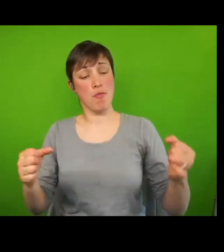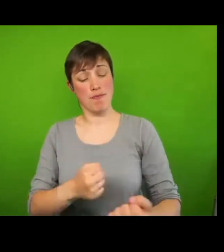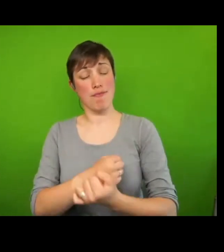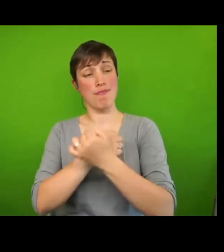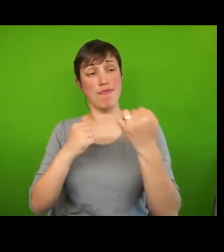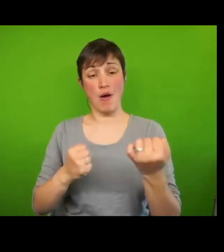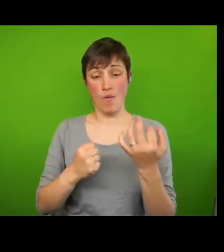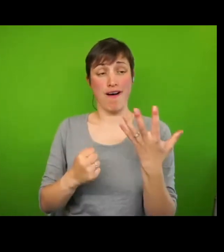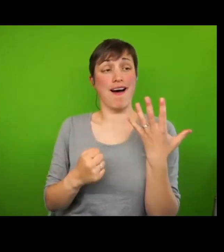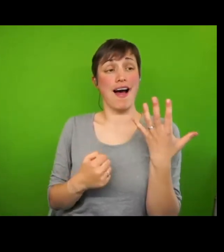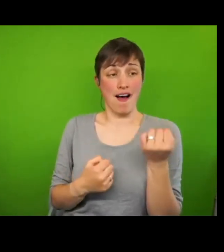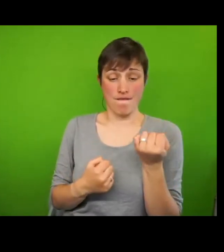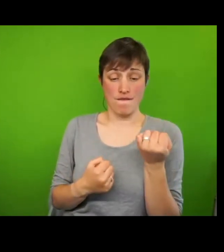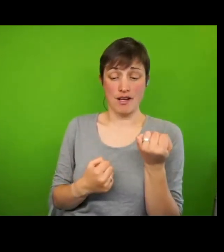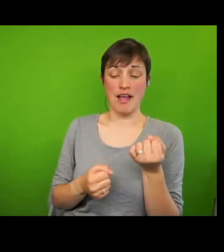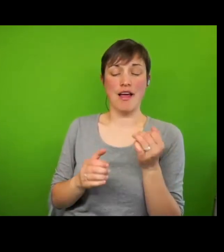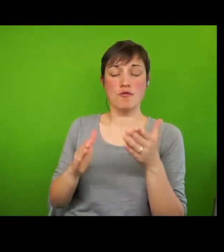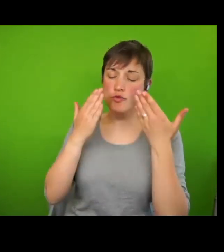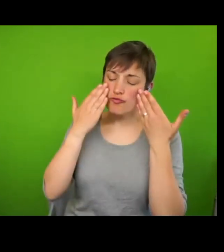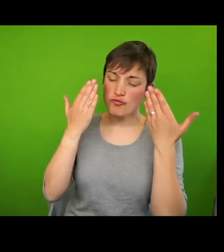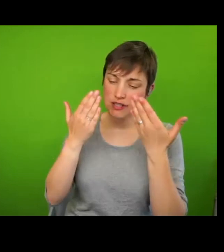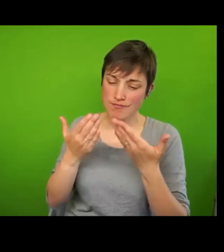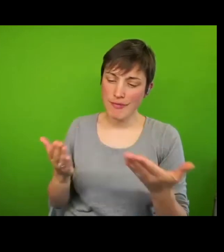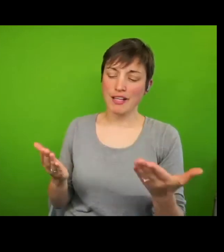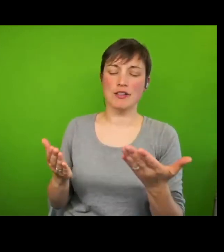people to respect and protect rights.